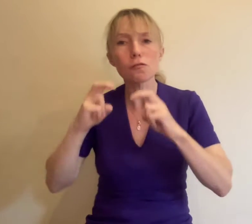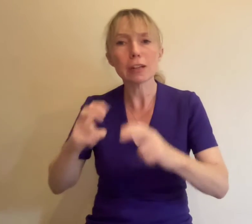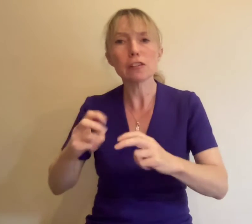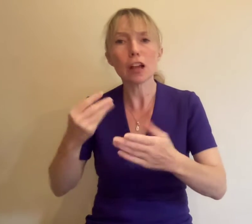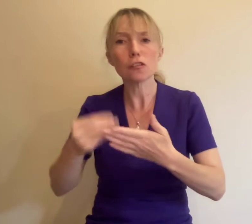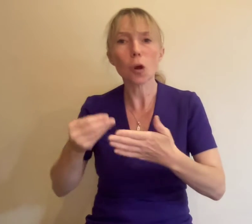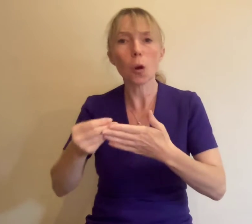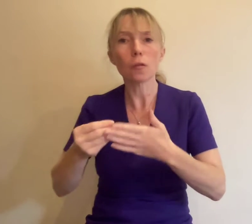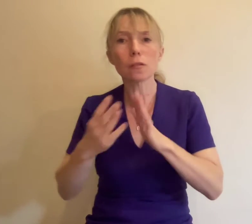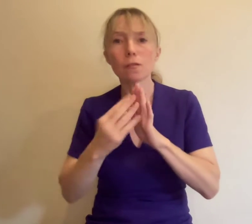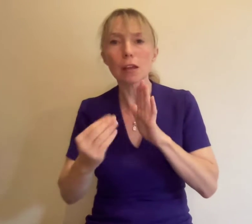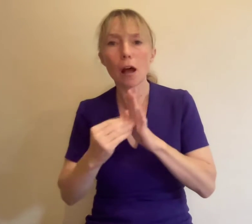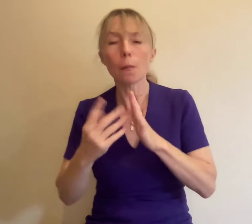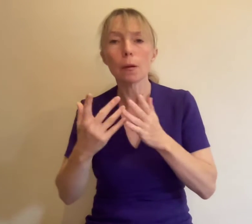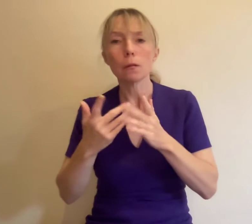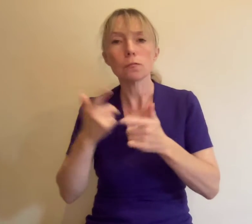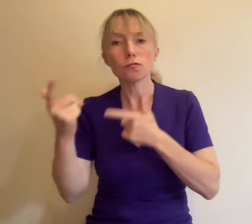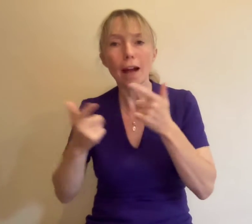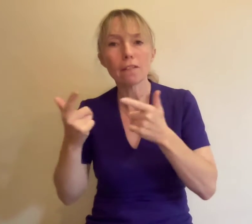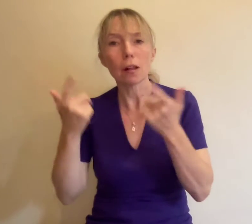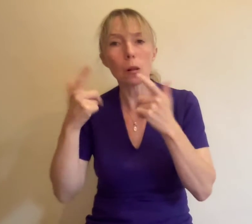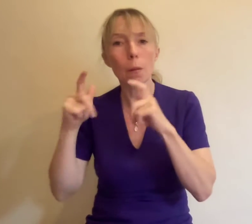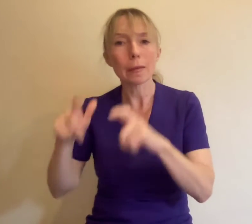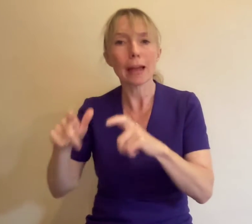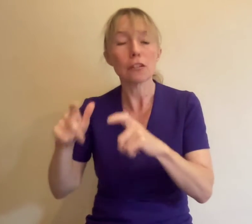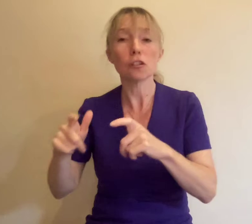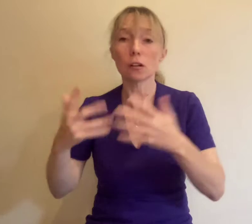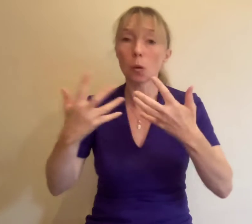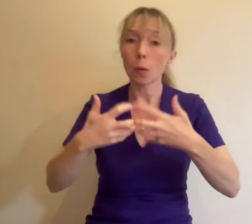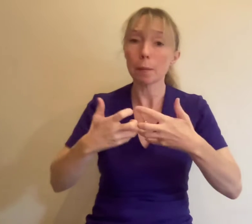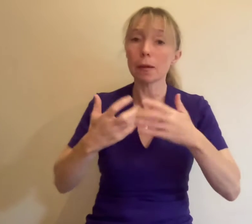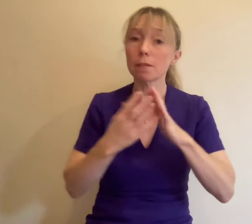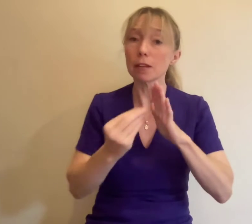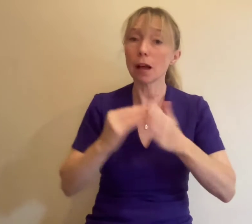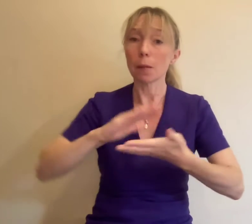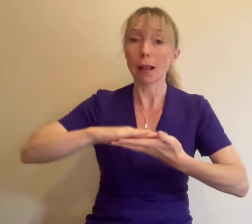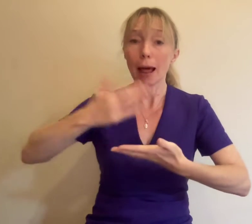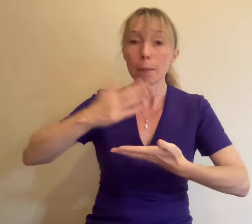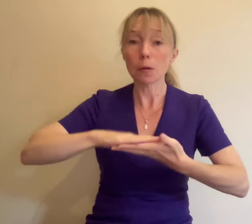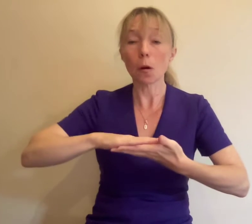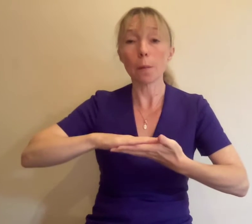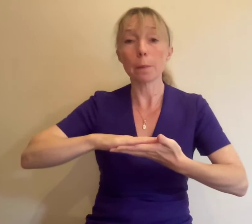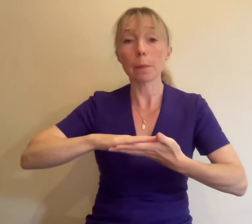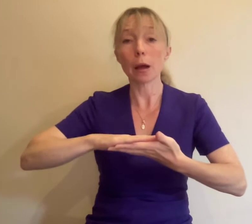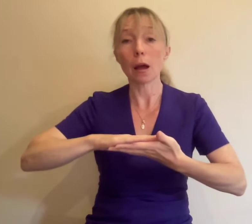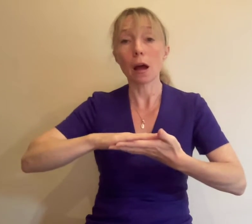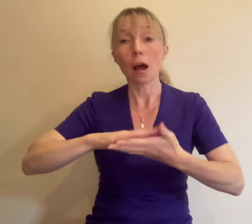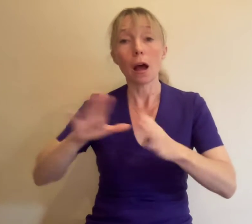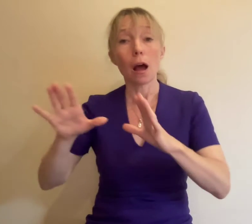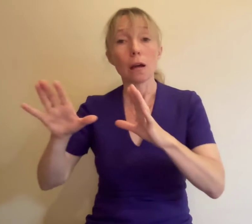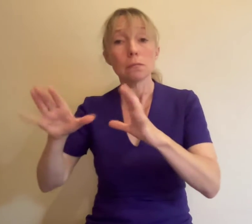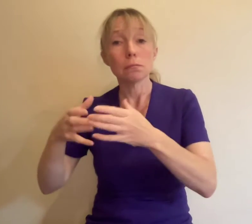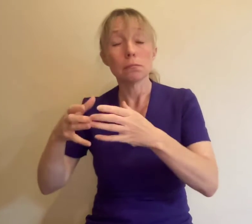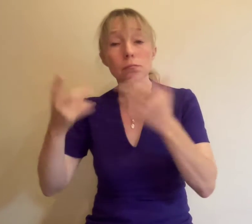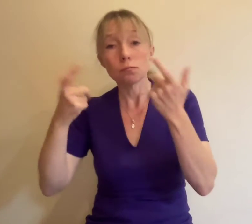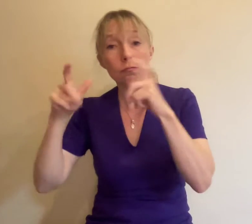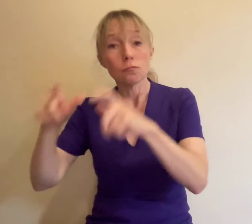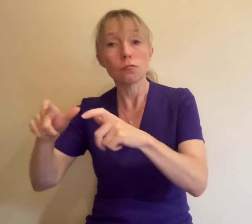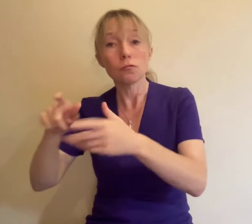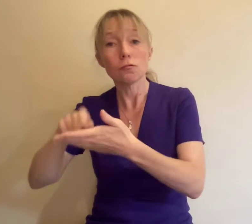and accommodation, equipment 17. For example, laptop, retreats and feedback 18. A plan for the